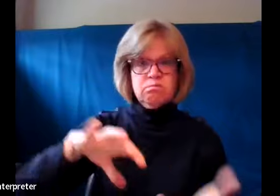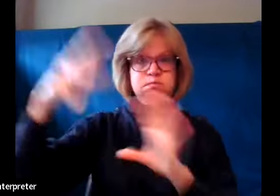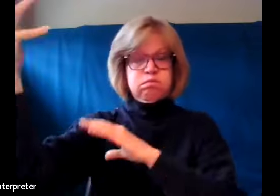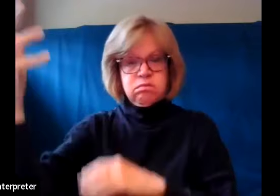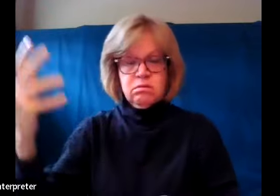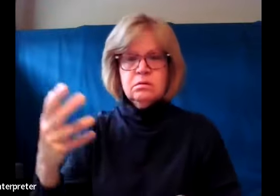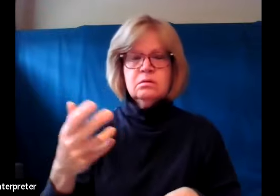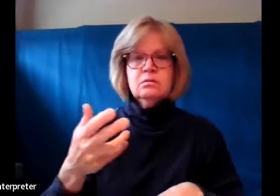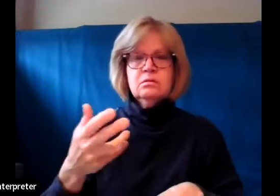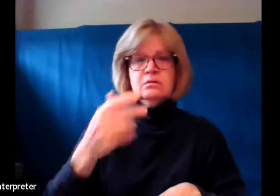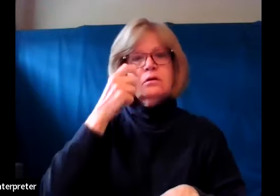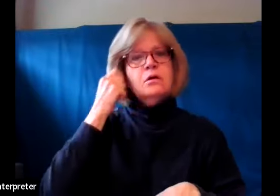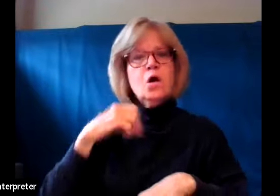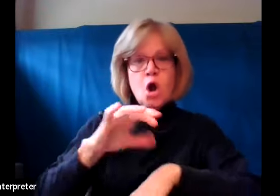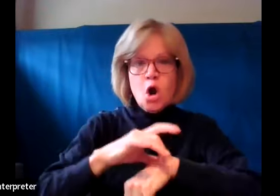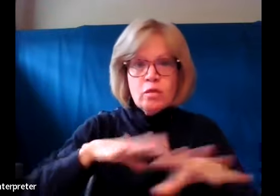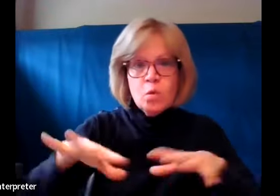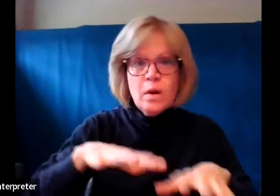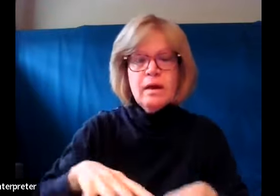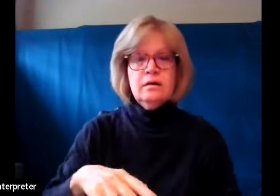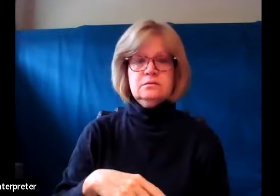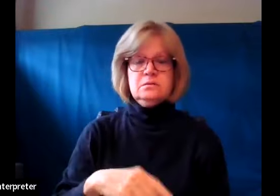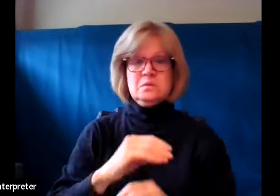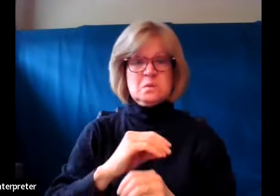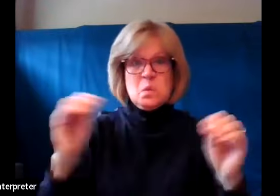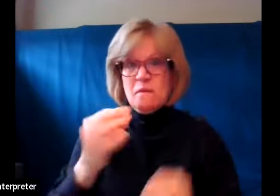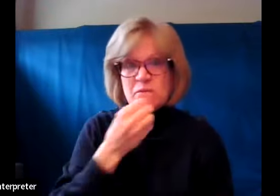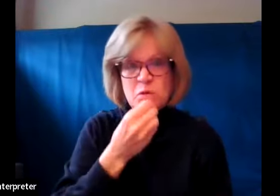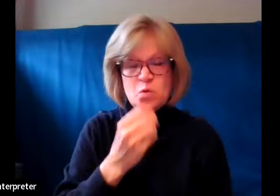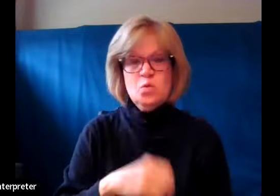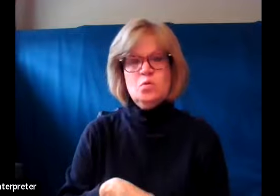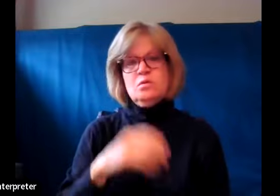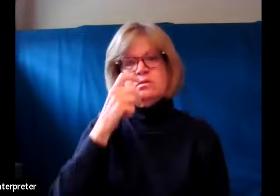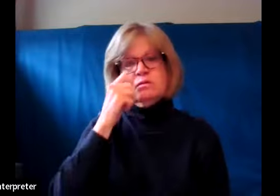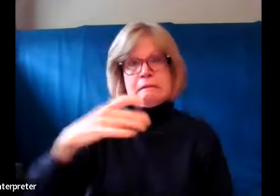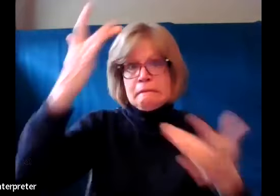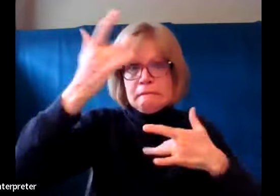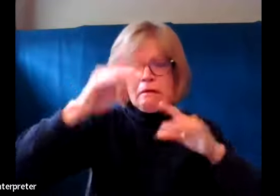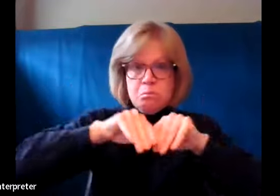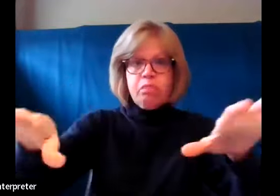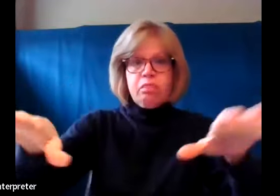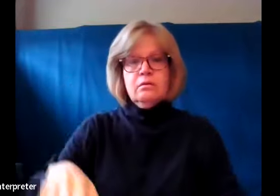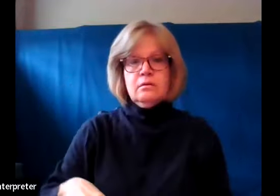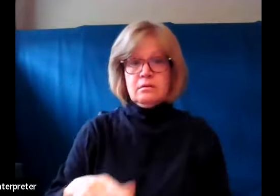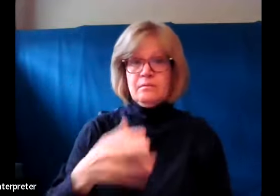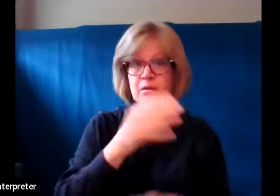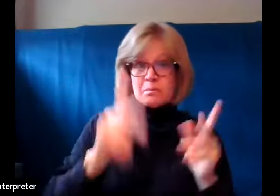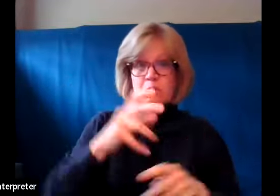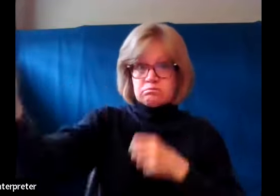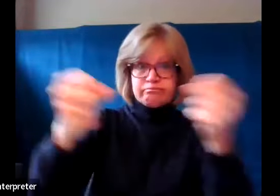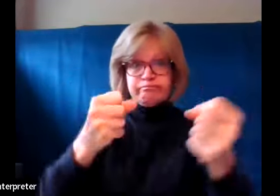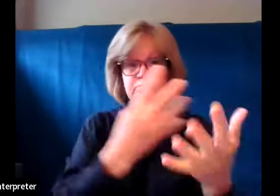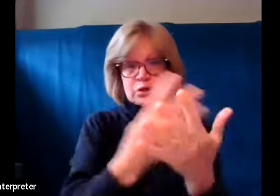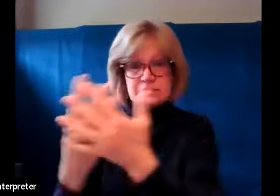disasters like earthquakes, famine, and plague. We'll be imprisoned, and our family and friends will betray us.